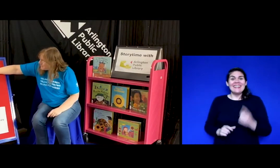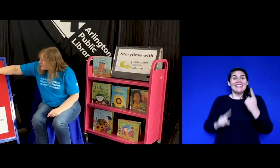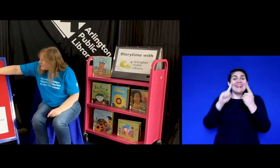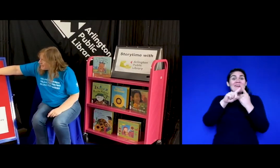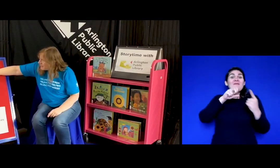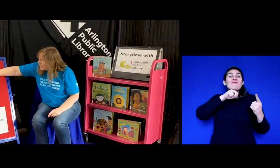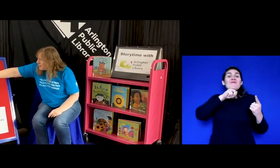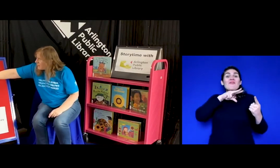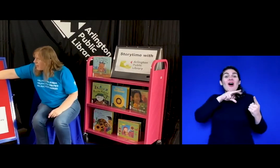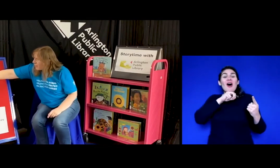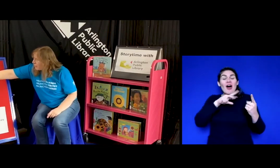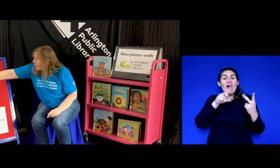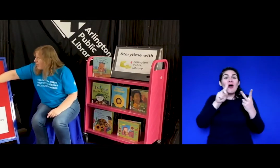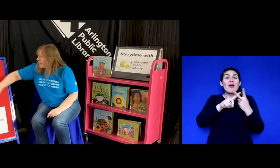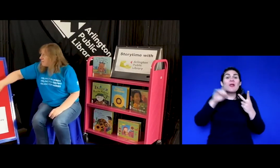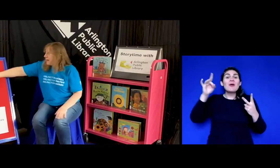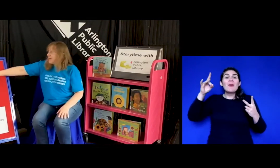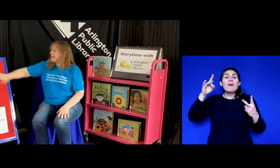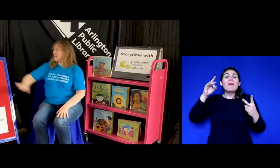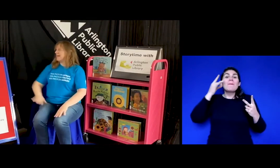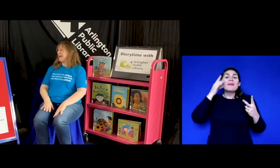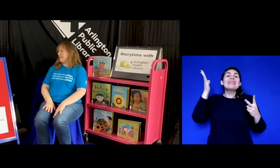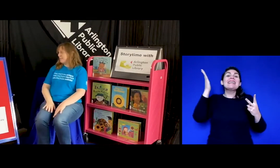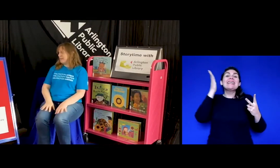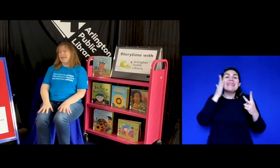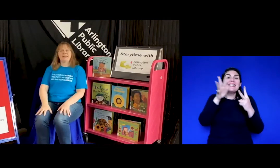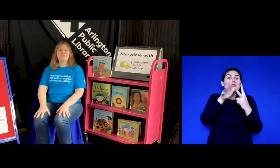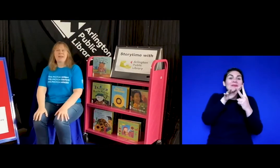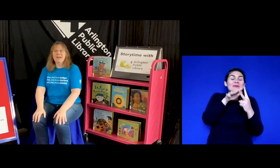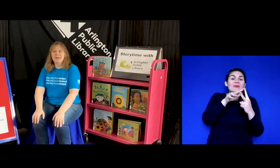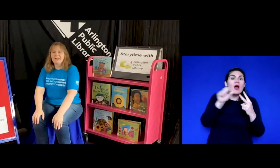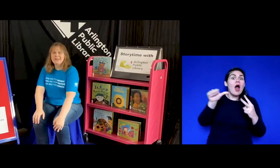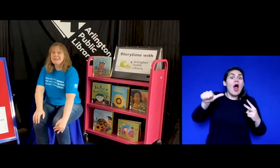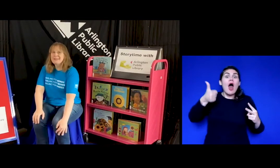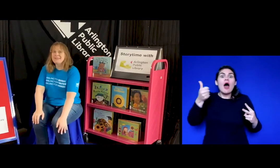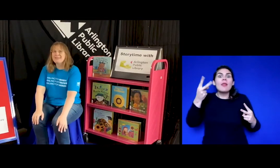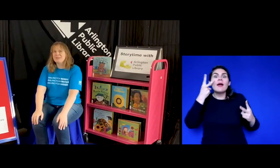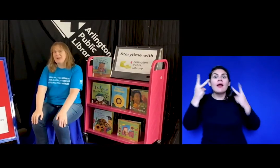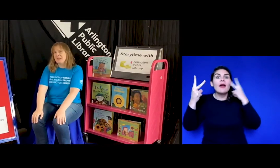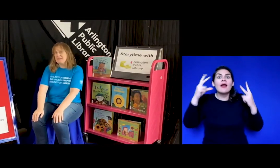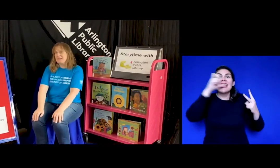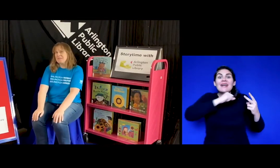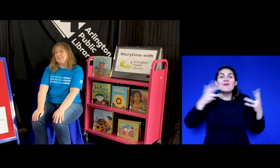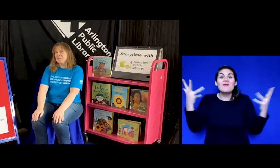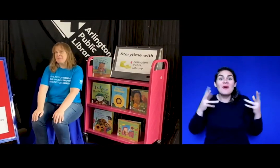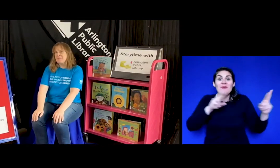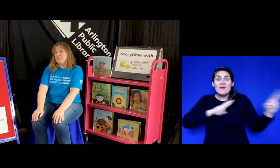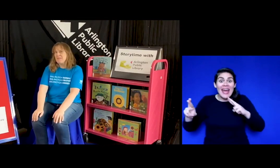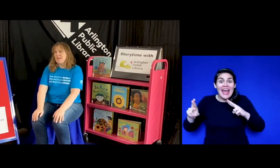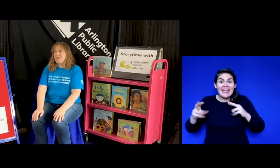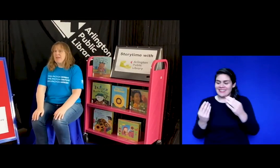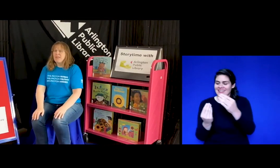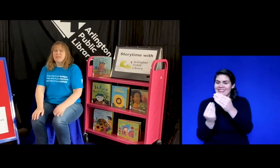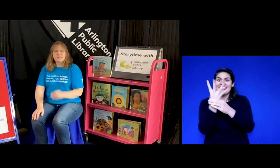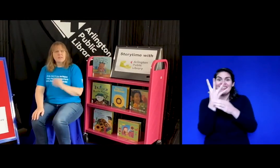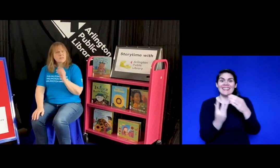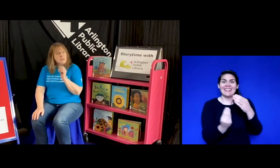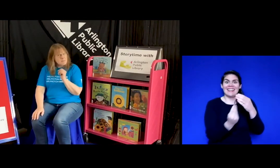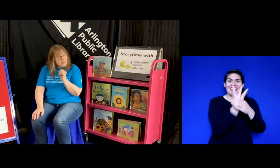all right so i've got a frog in my garden and a bee in my garden let's see what else there's something